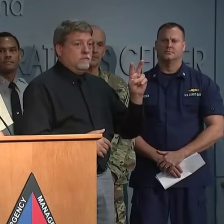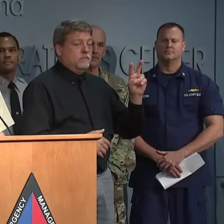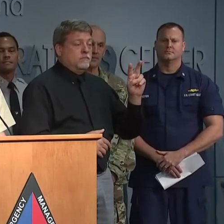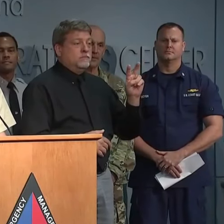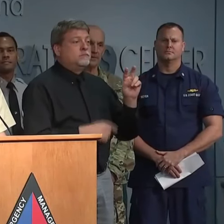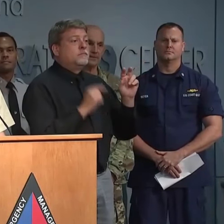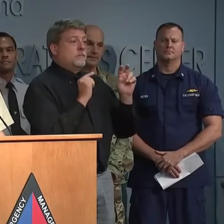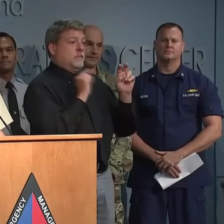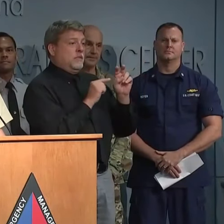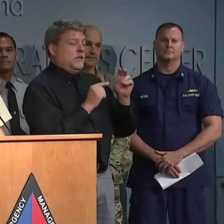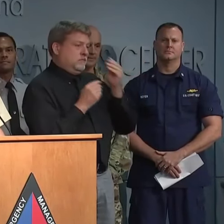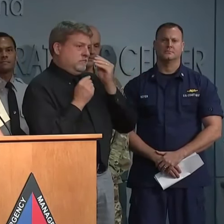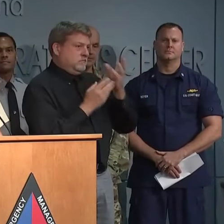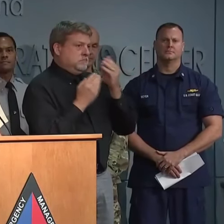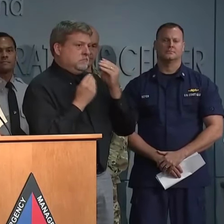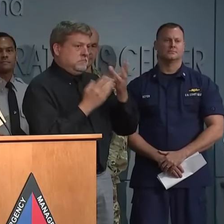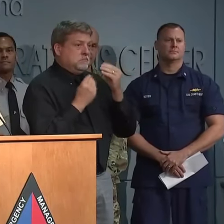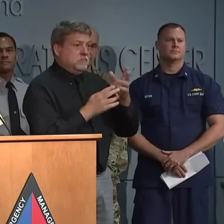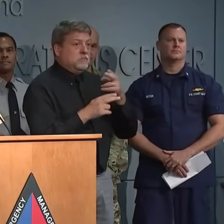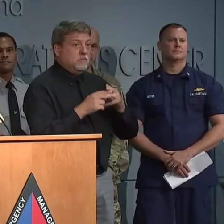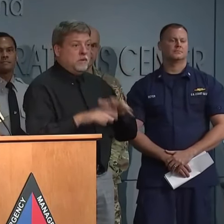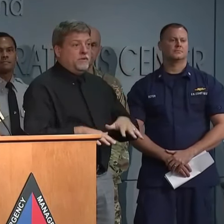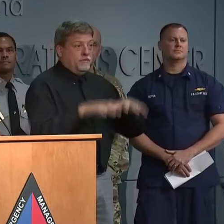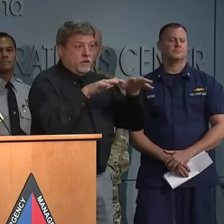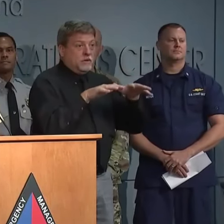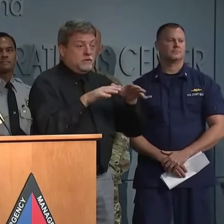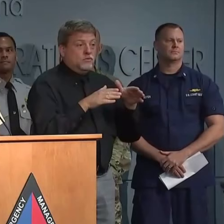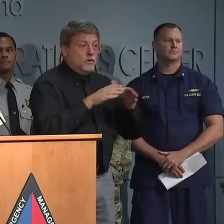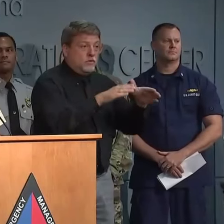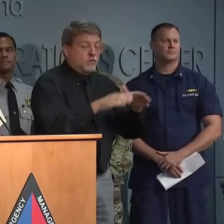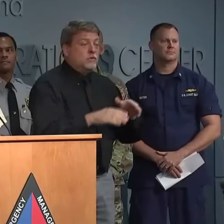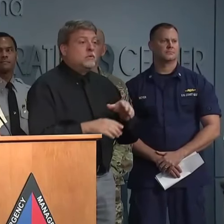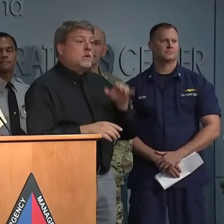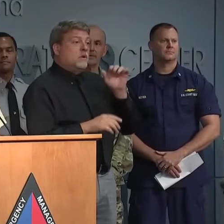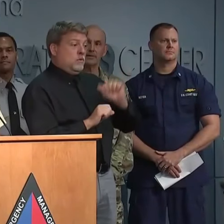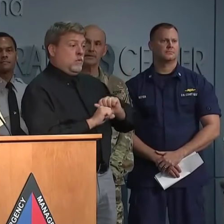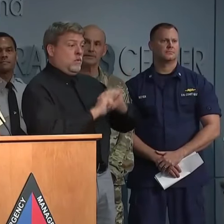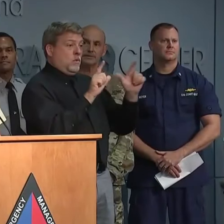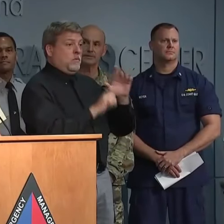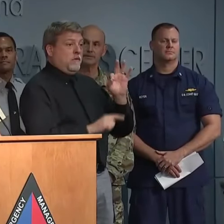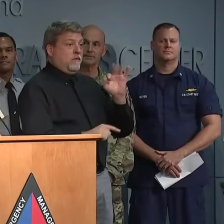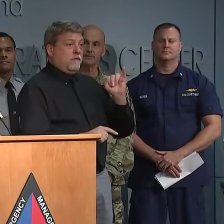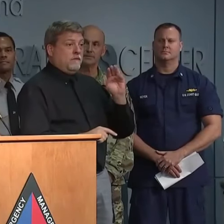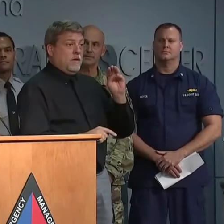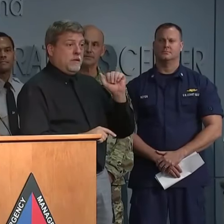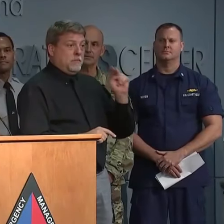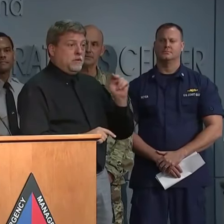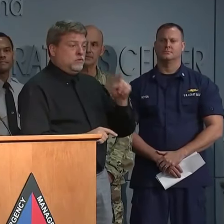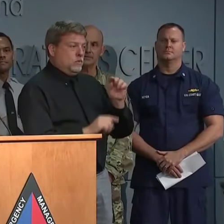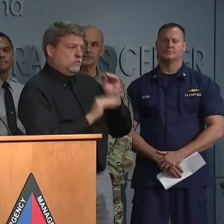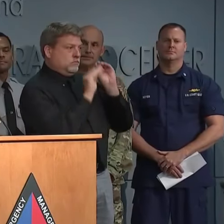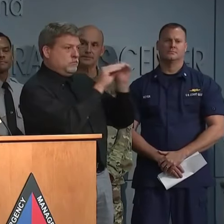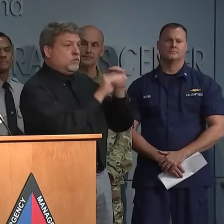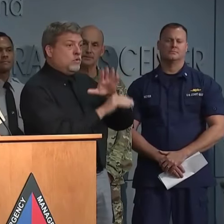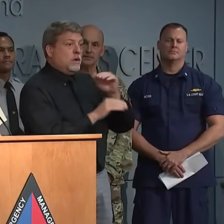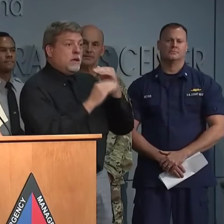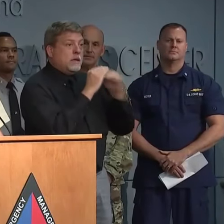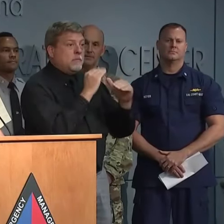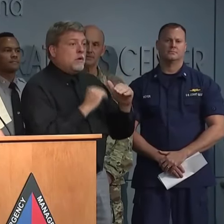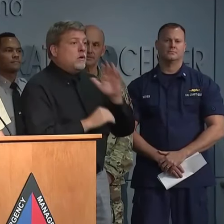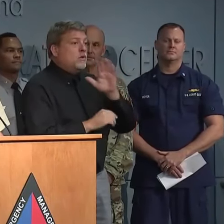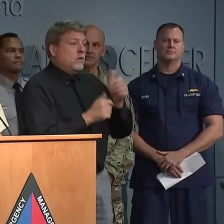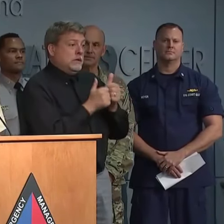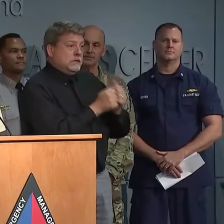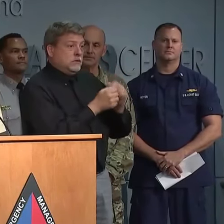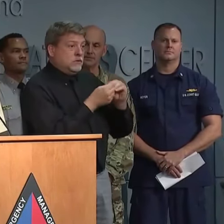dot G-O-V. You can sign up to be alerted by text or email by FIMAN when the rivers or streams begin